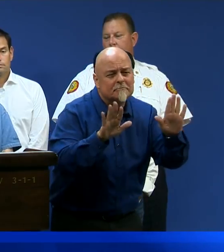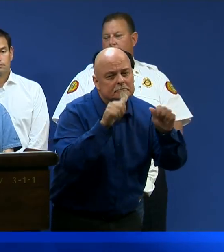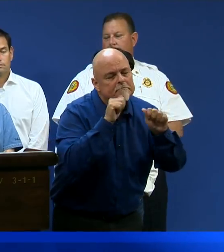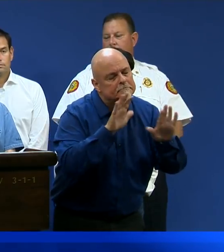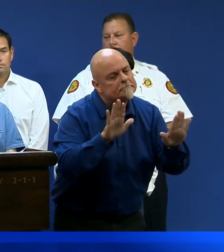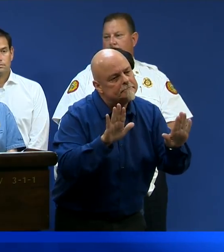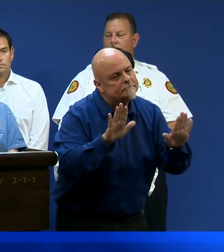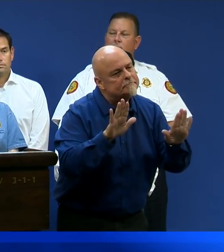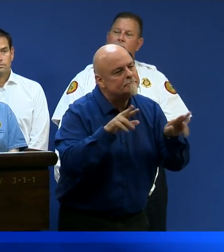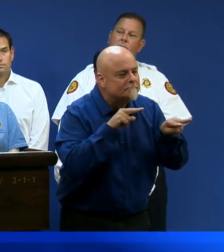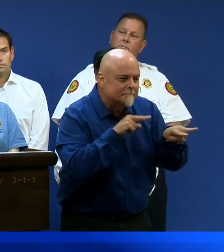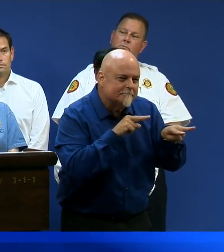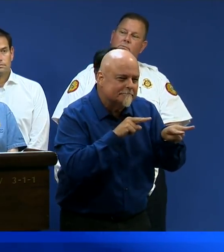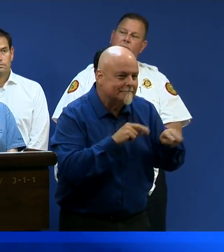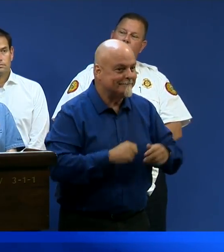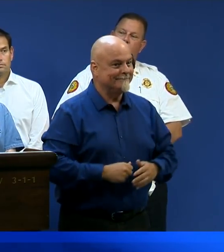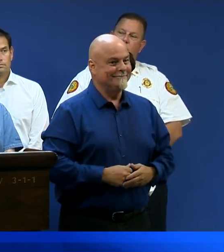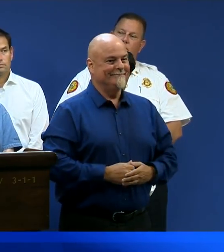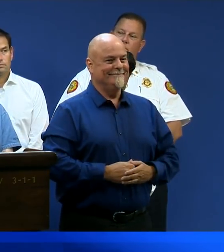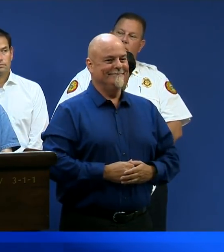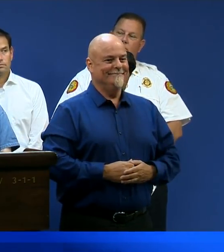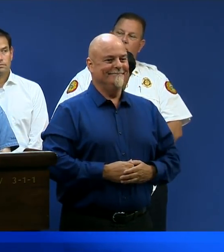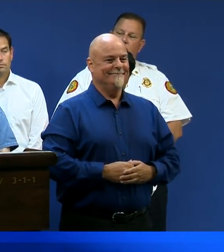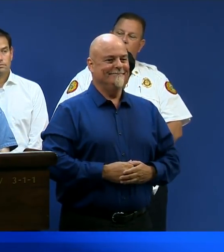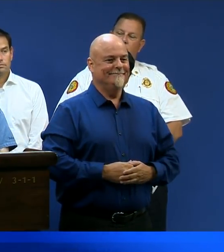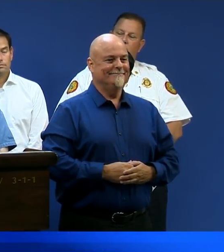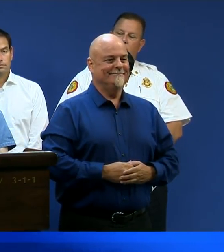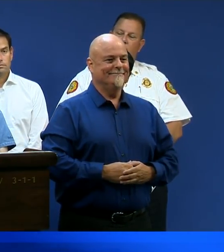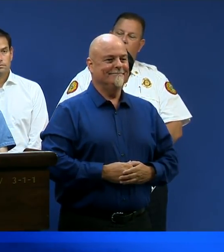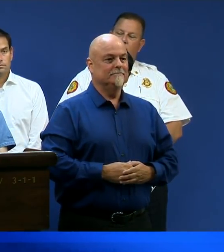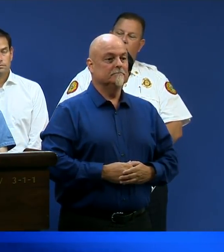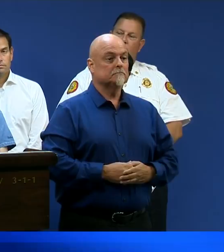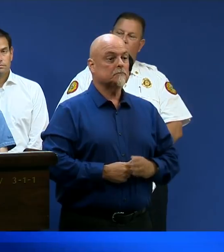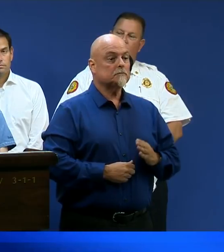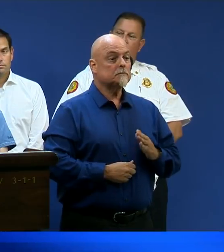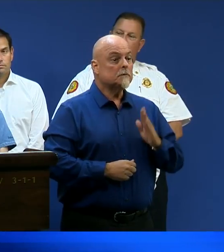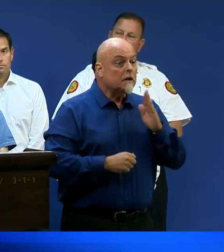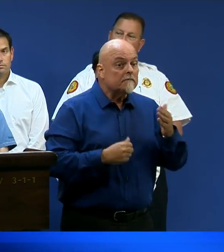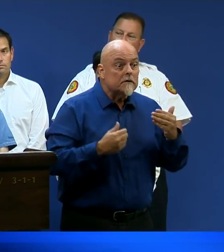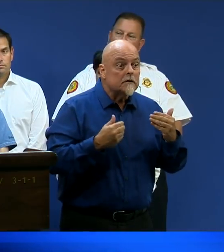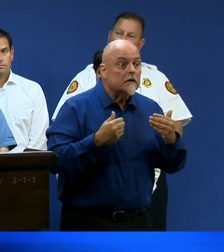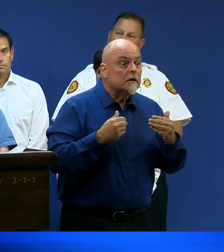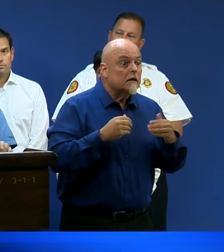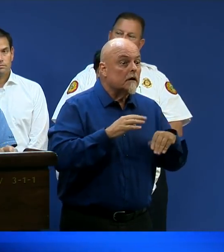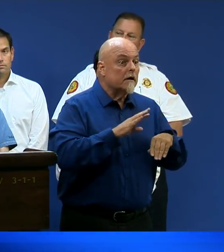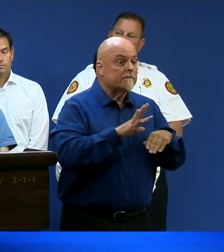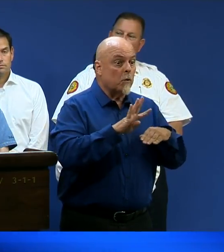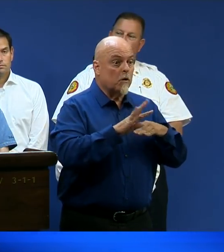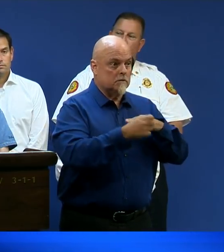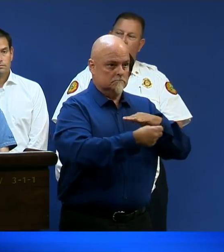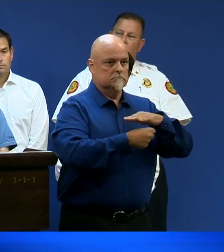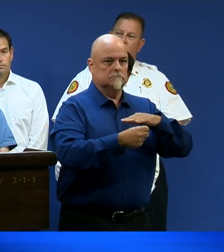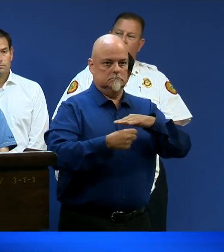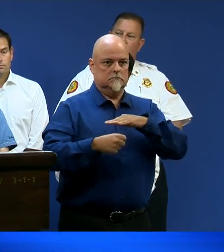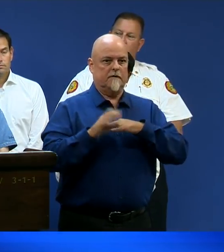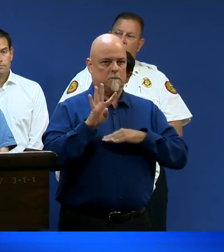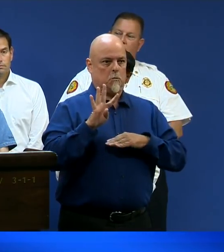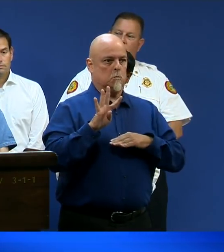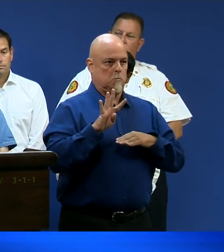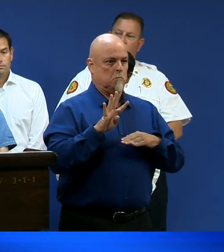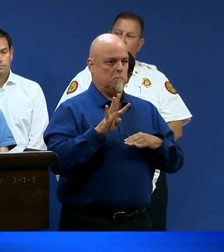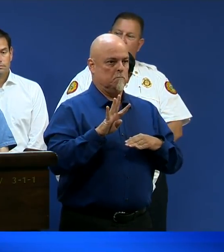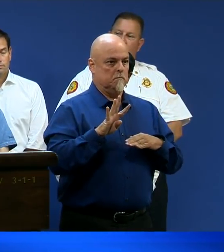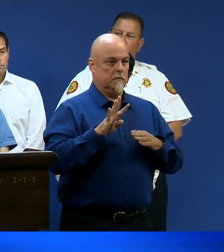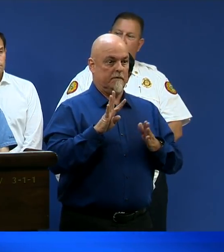have and will have four shelters with a capacity of about 8,000 people. It will be open today for those that want to